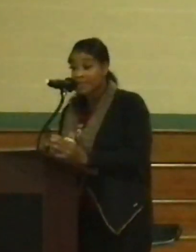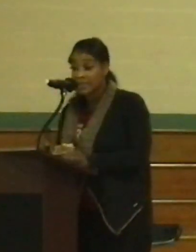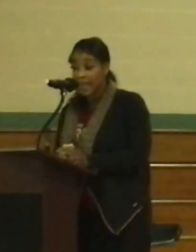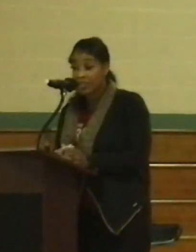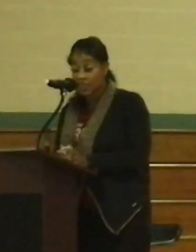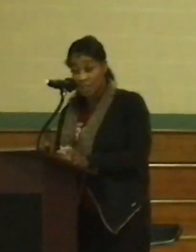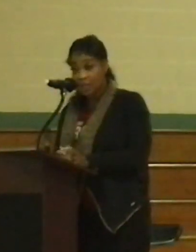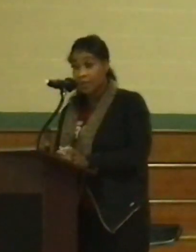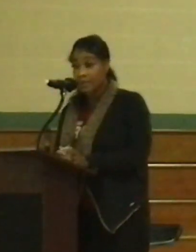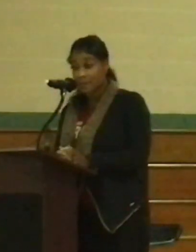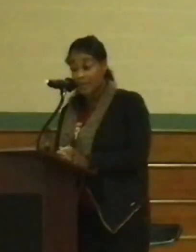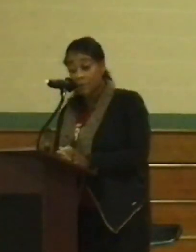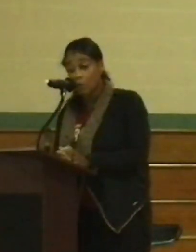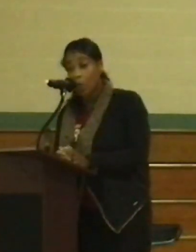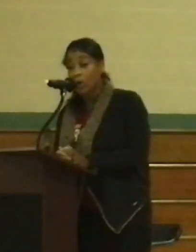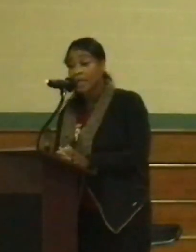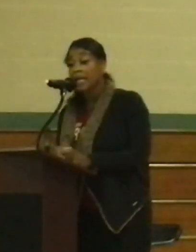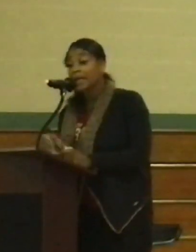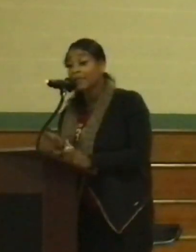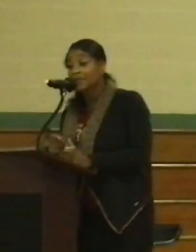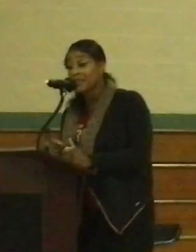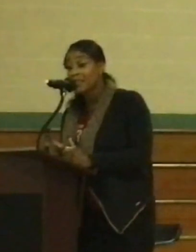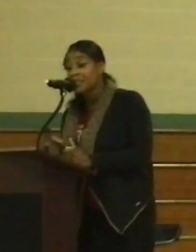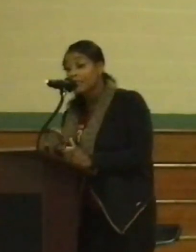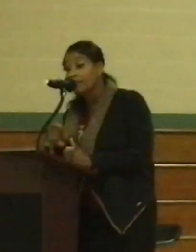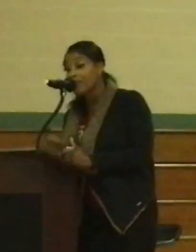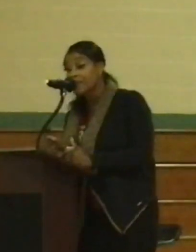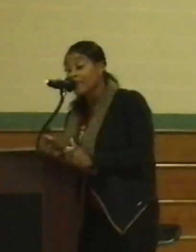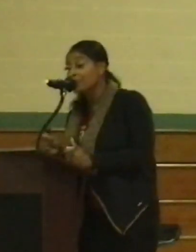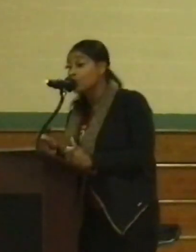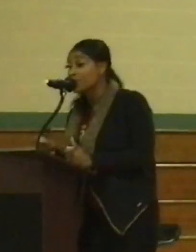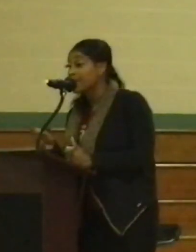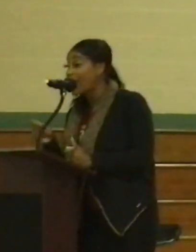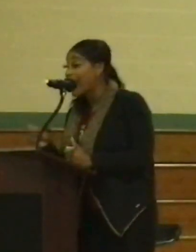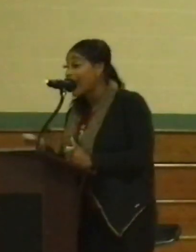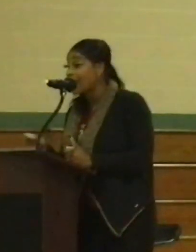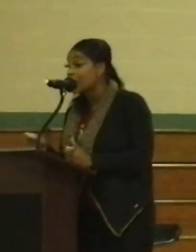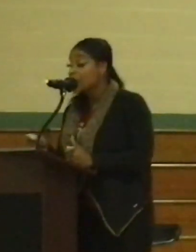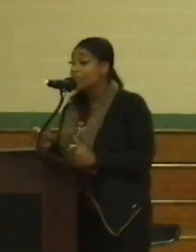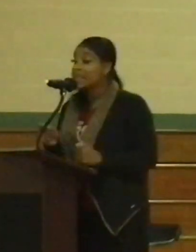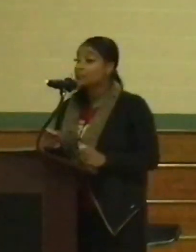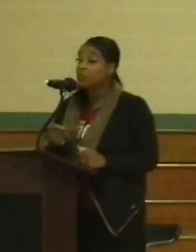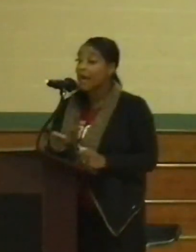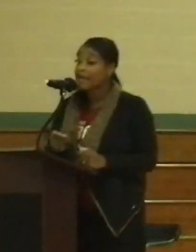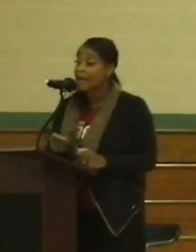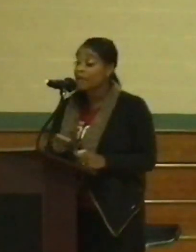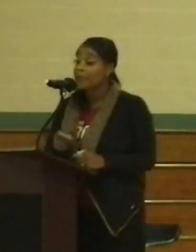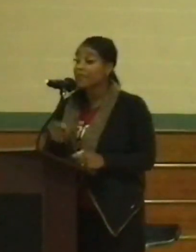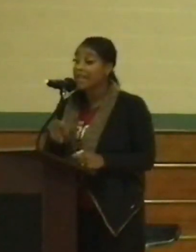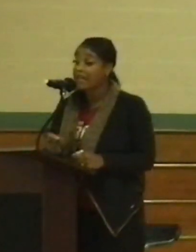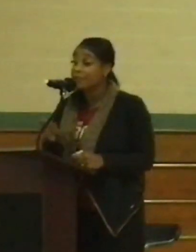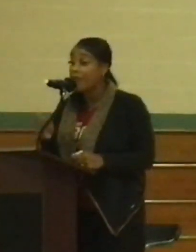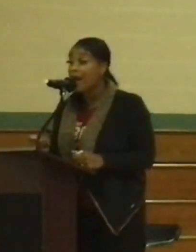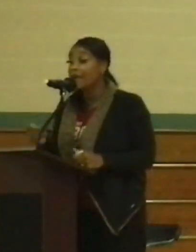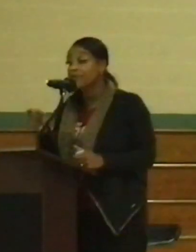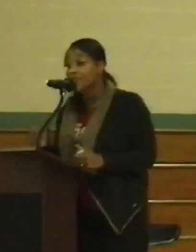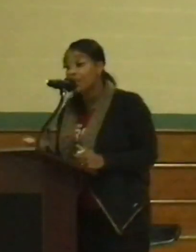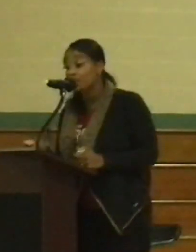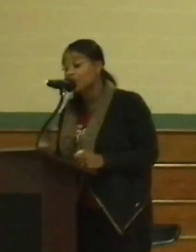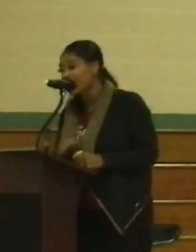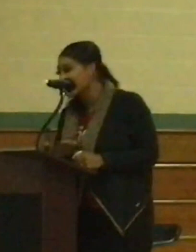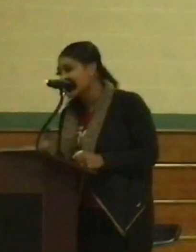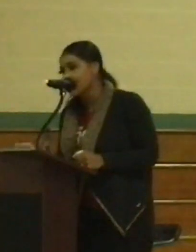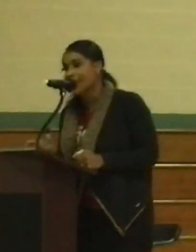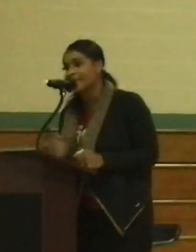representation here in the 7th Ward in the city of Flint that you can have. I right now, for the next five